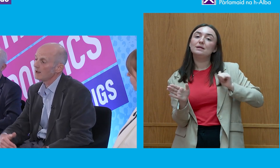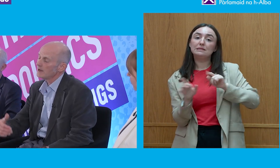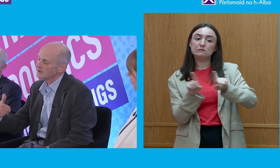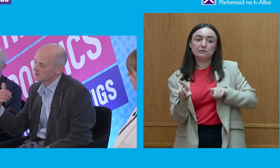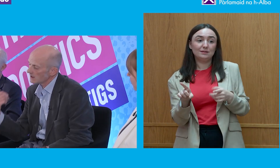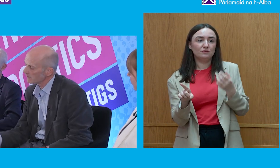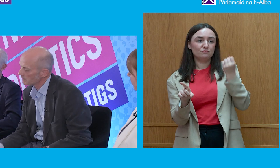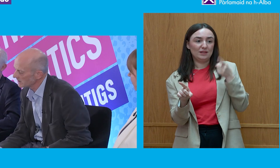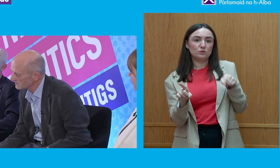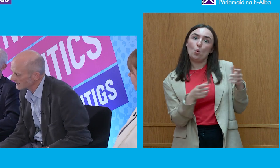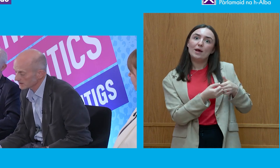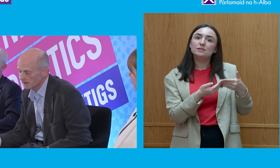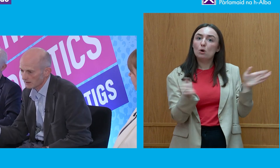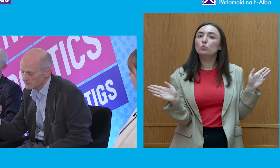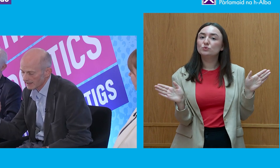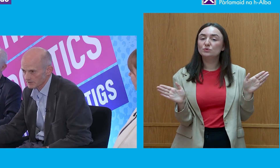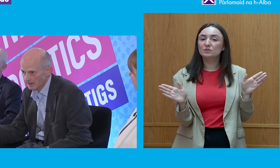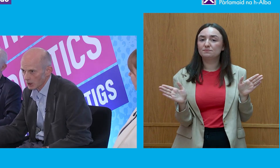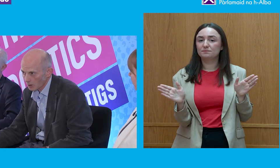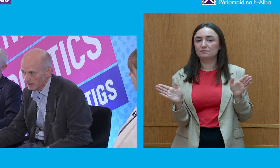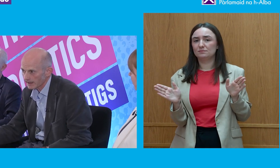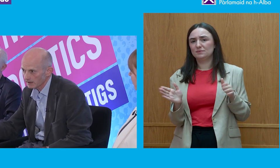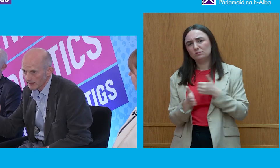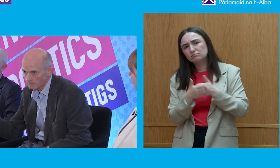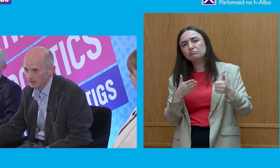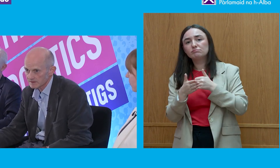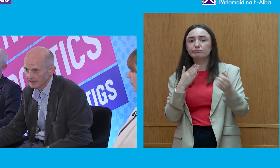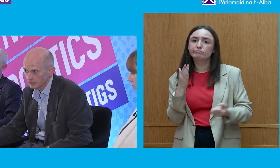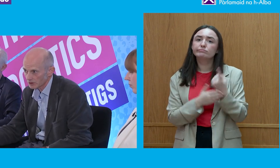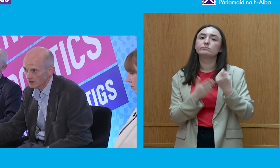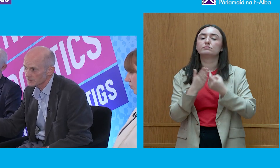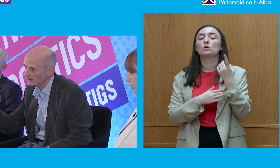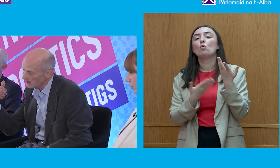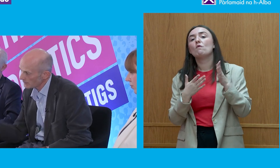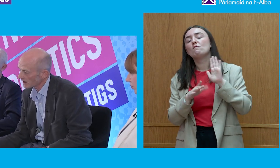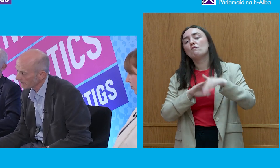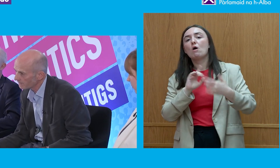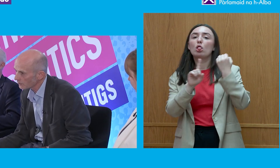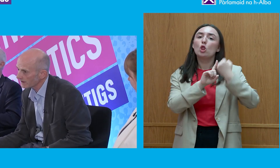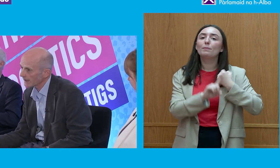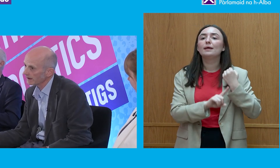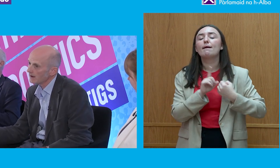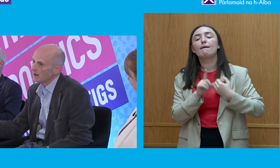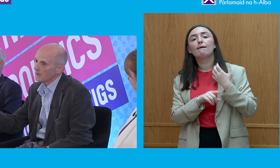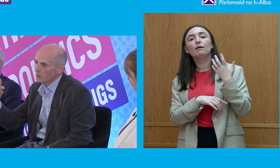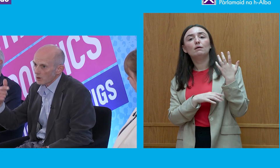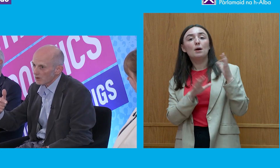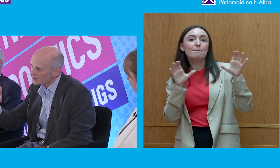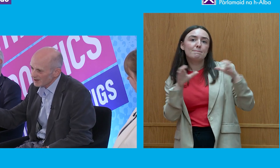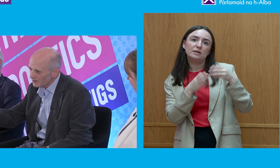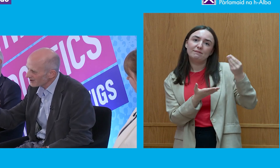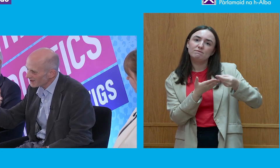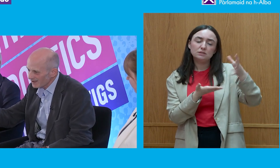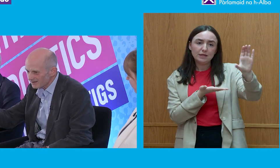out. You see it in repeated scandals about lobbying, MPs setting jobs, party funding. The